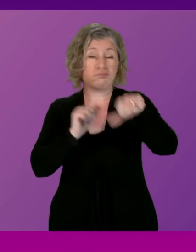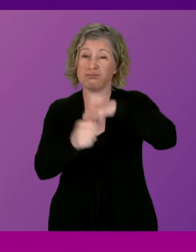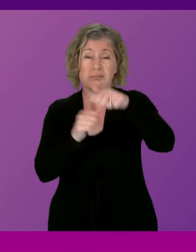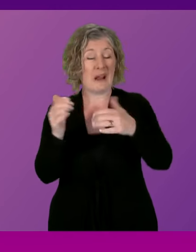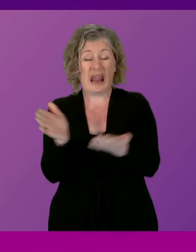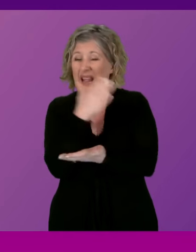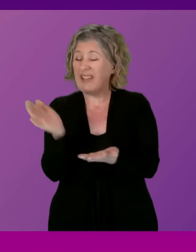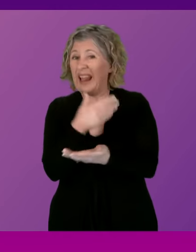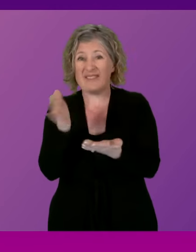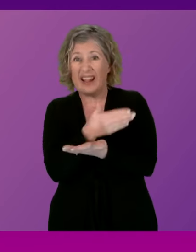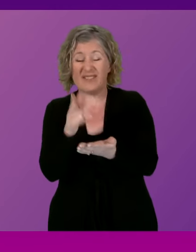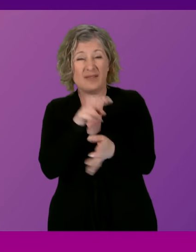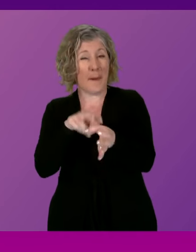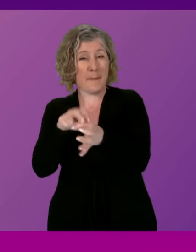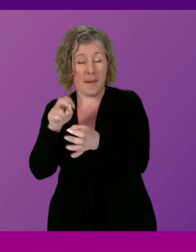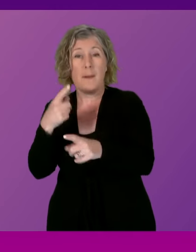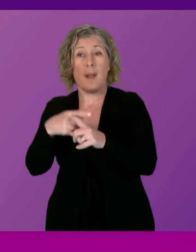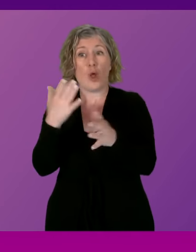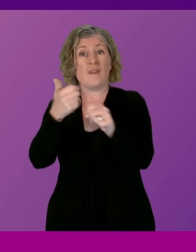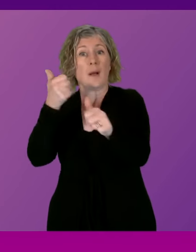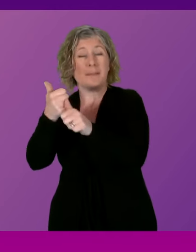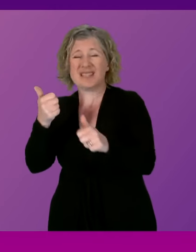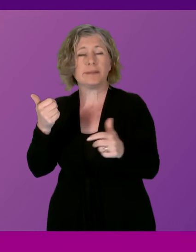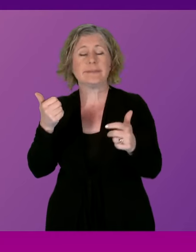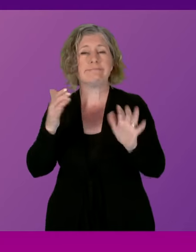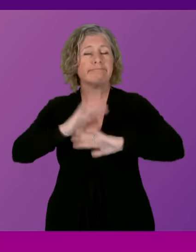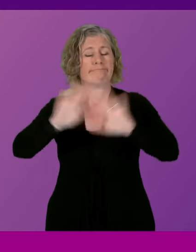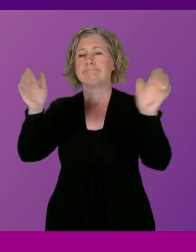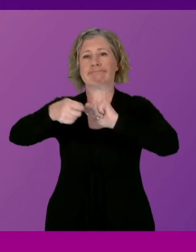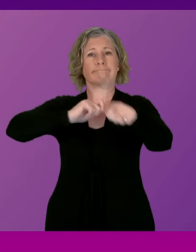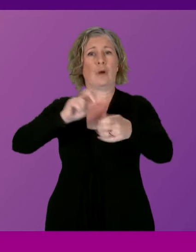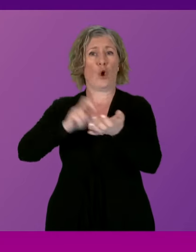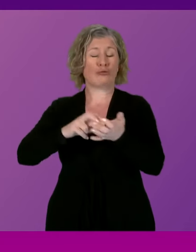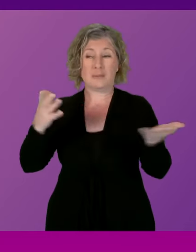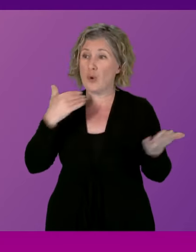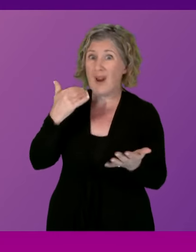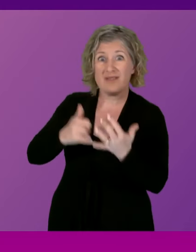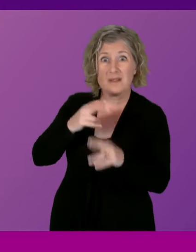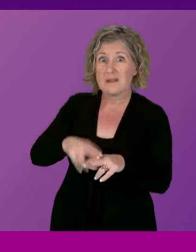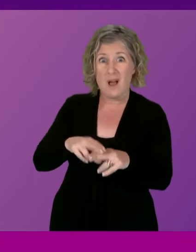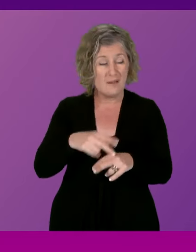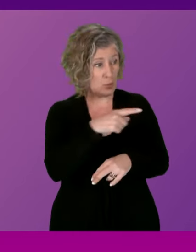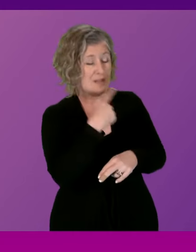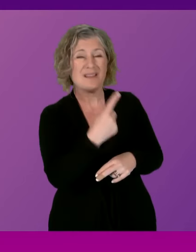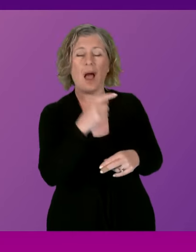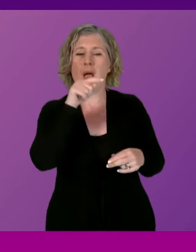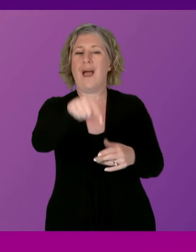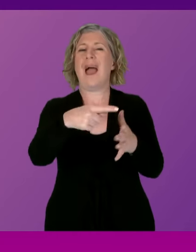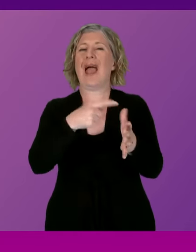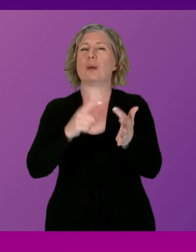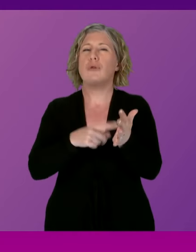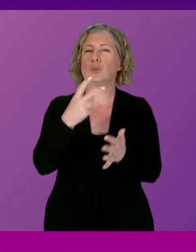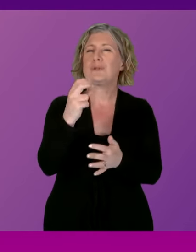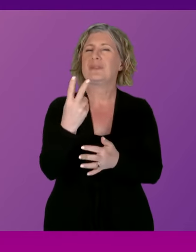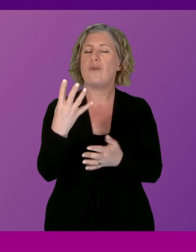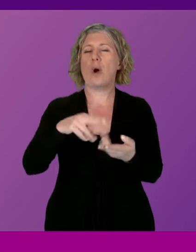to deliver quality care due to a lack of staff. The First Minister announced that social care pay would rise to £12 from April 2024.